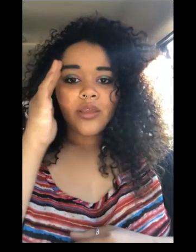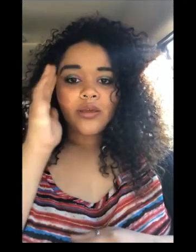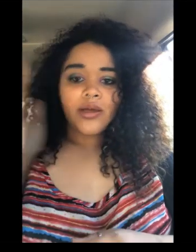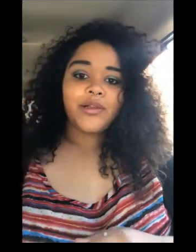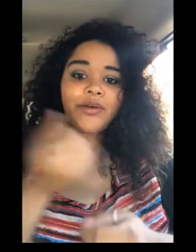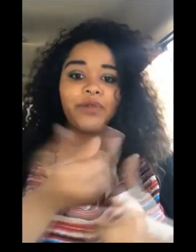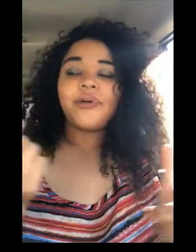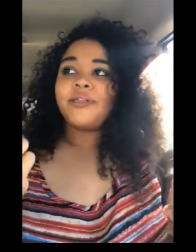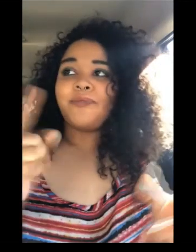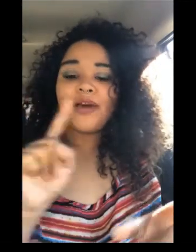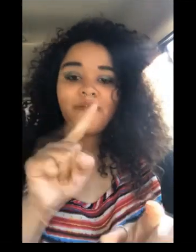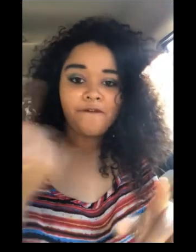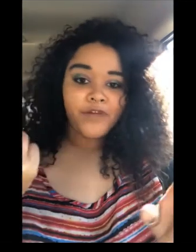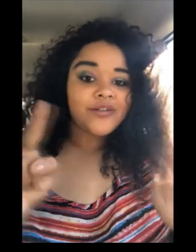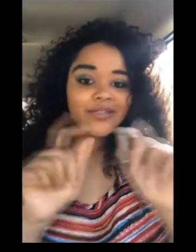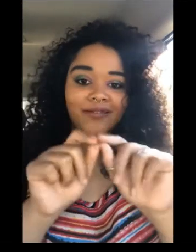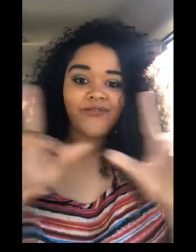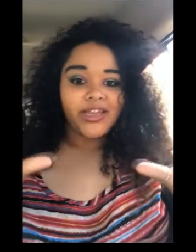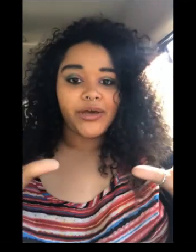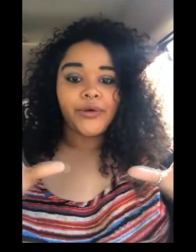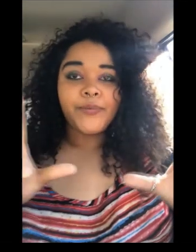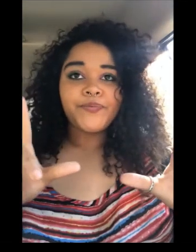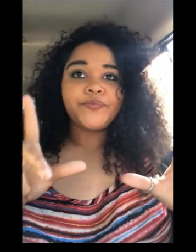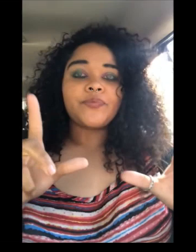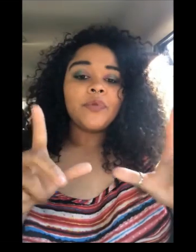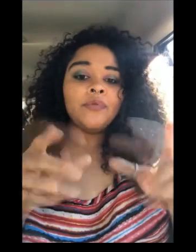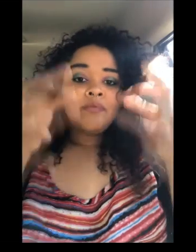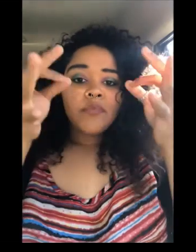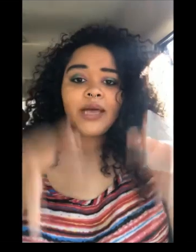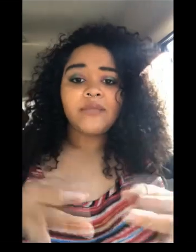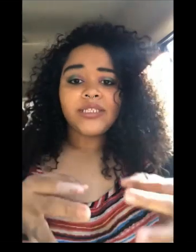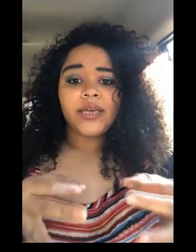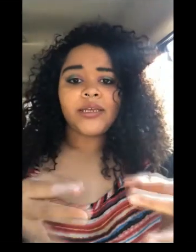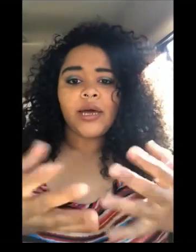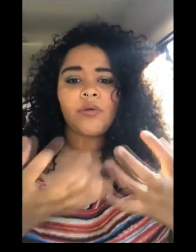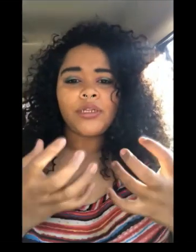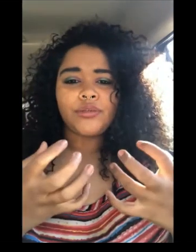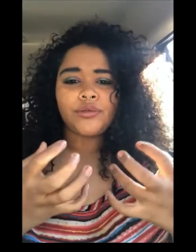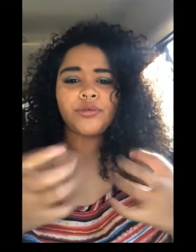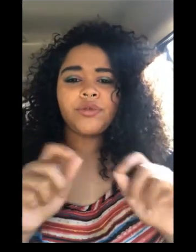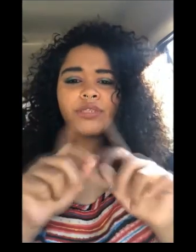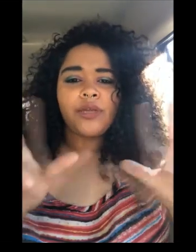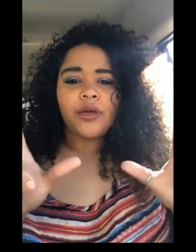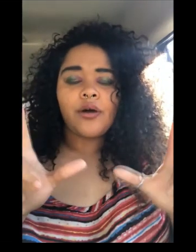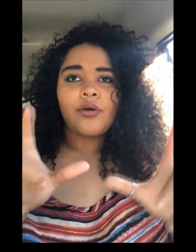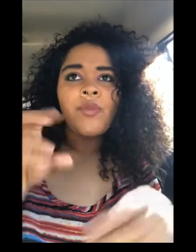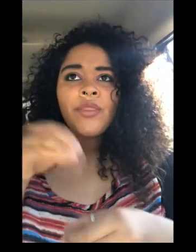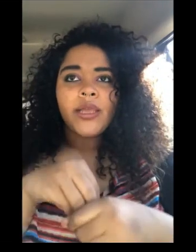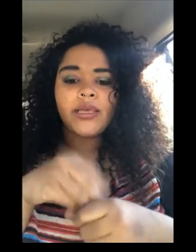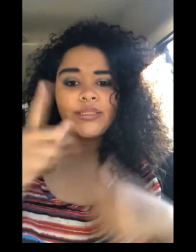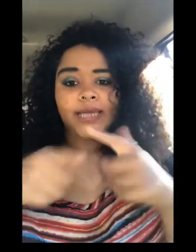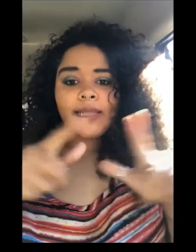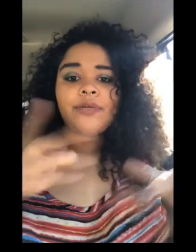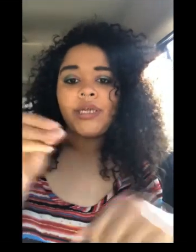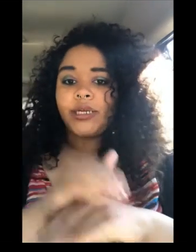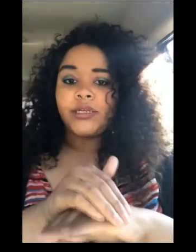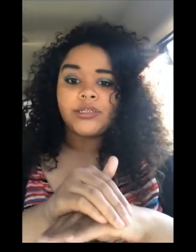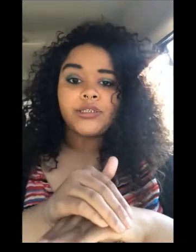hello everyone to my first video i decided i wanted to do this video in sign language and english